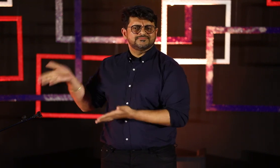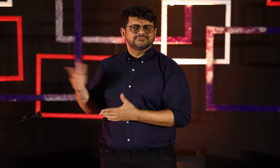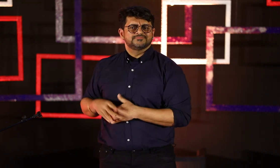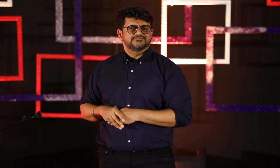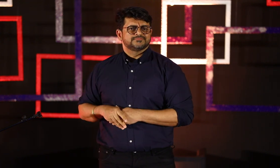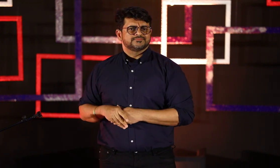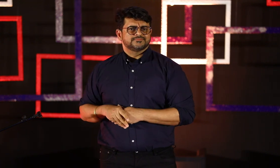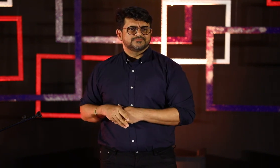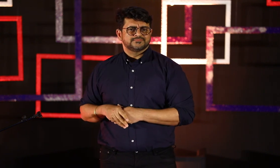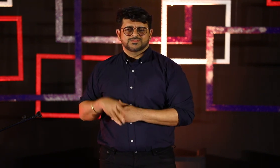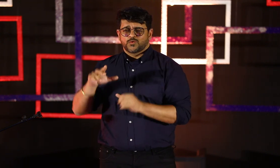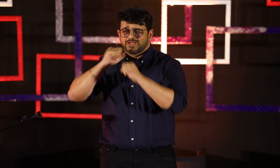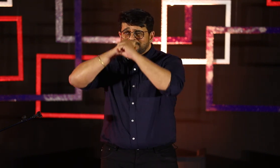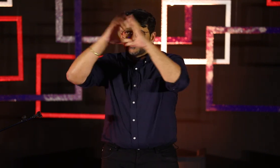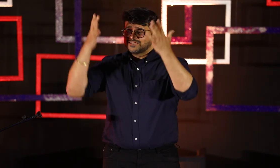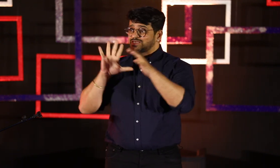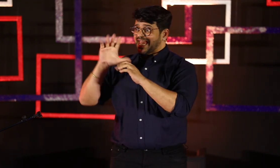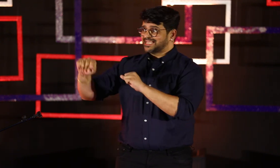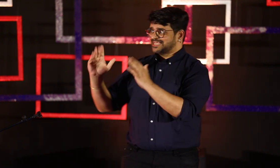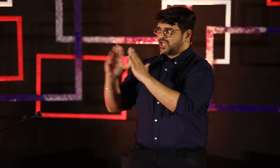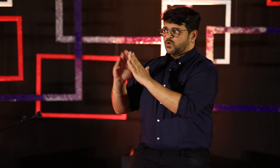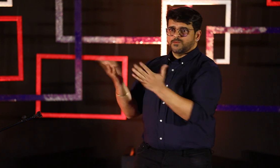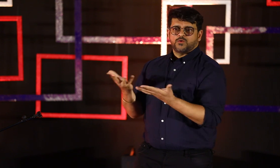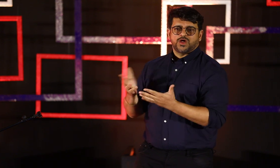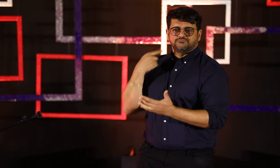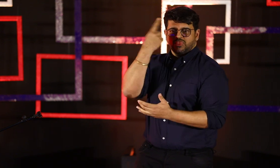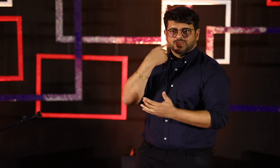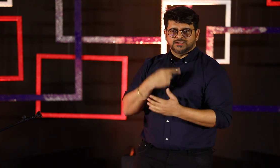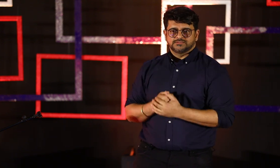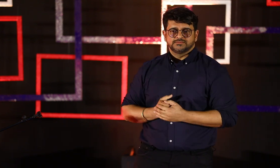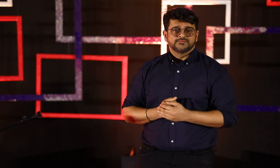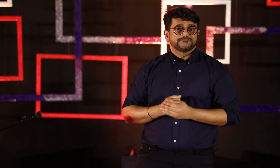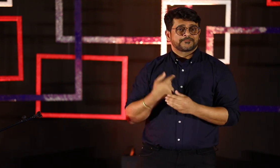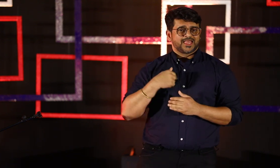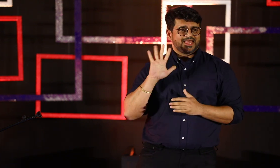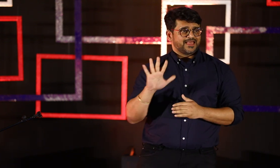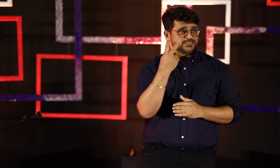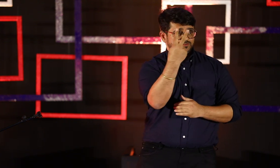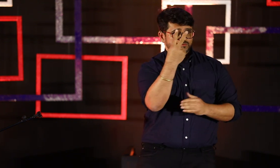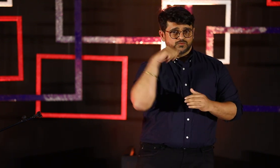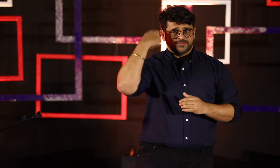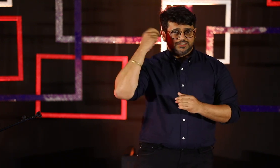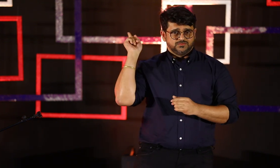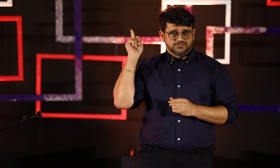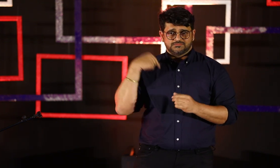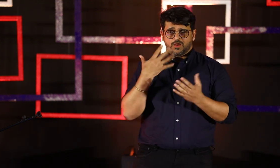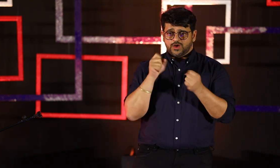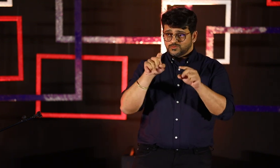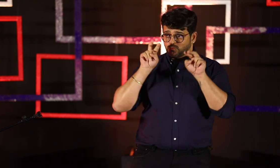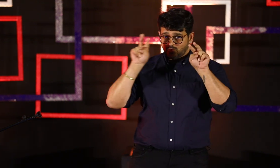you know, of course, sign language is not their first language. Now, can you imagine at home the child has no understanding? And there are two videos in